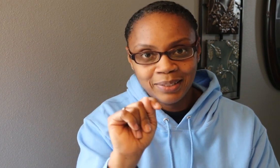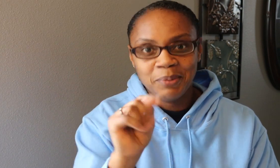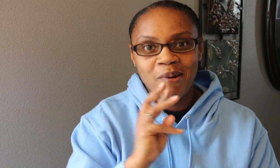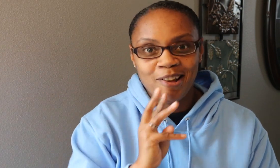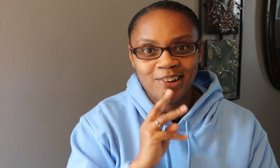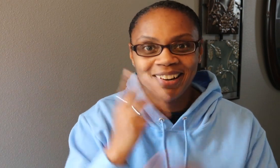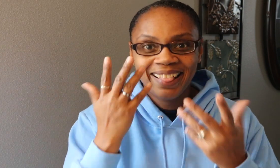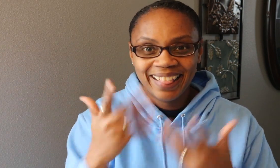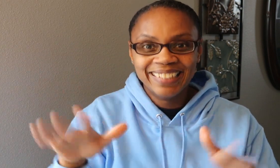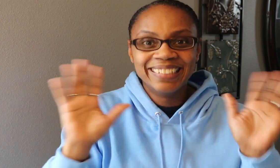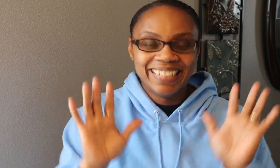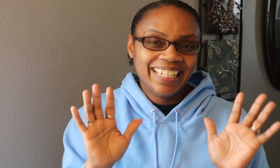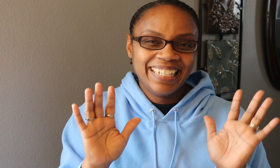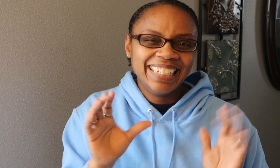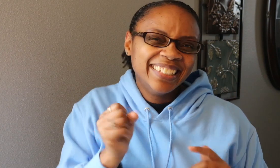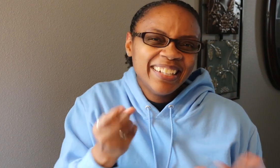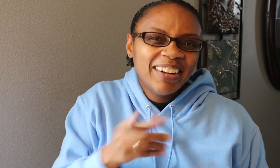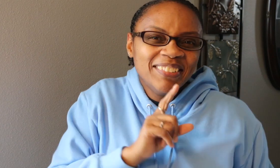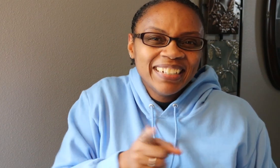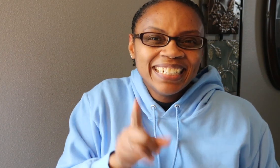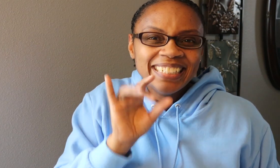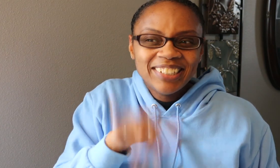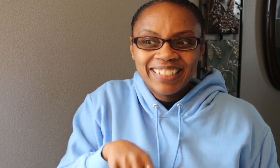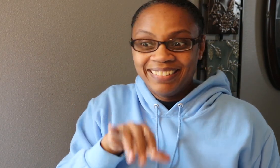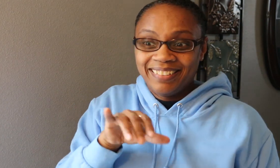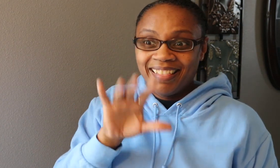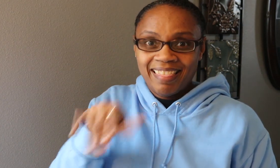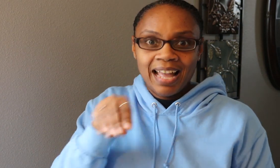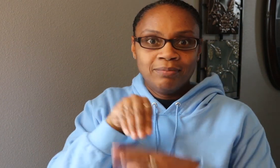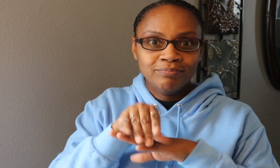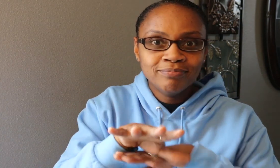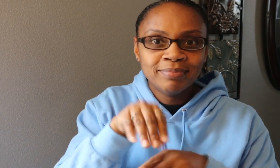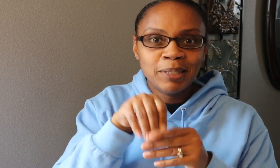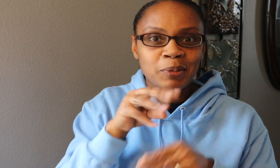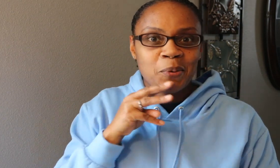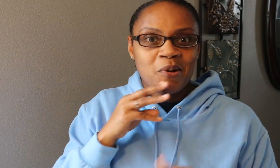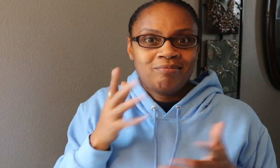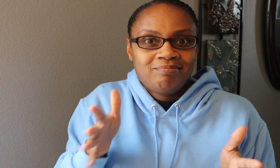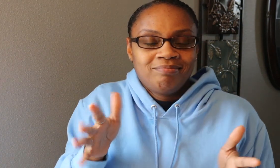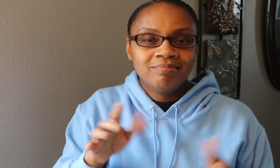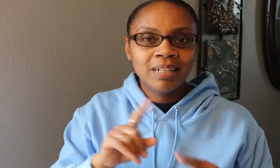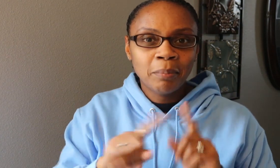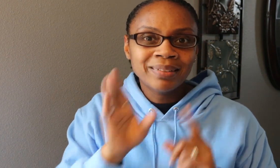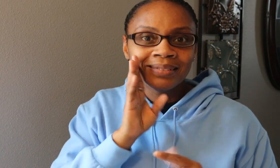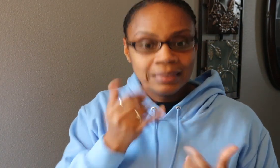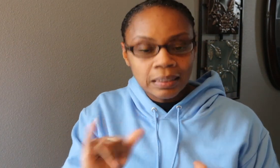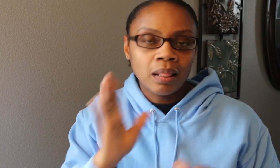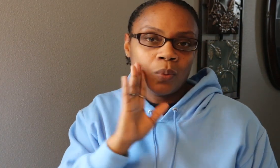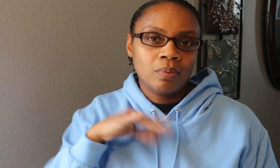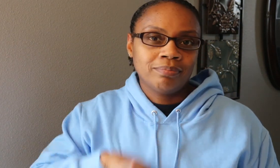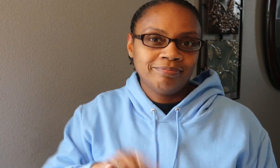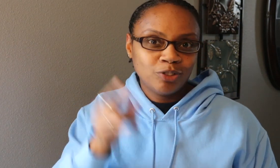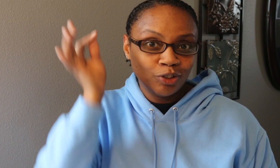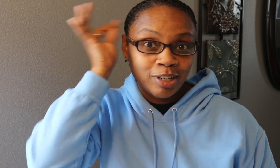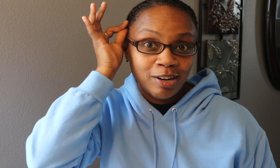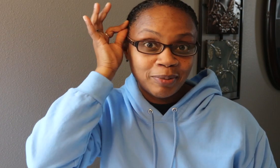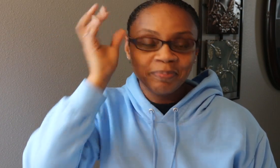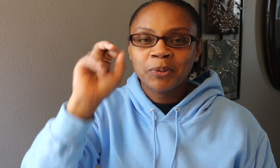of the items and you're just going to use mint, okay? Super easy. It's just mint-infused water. And it's still beneficial for your hair.